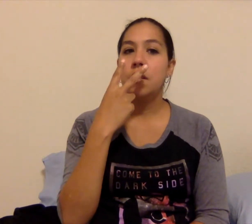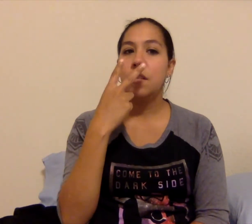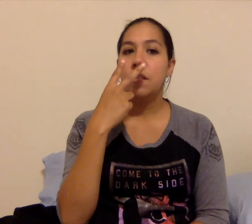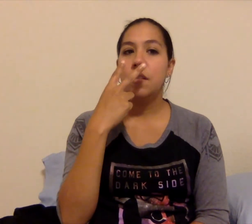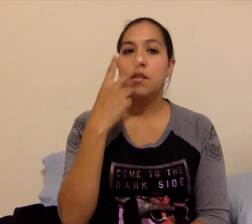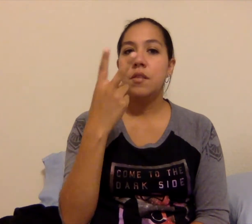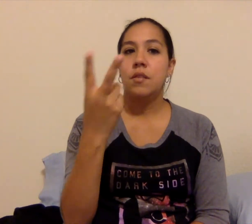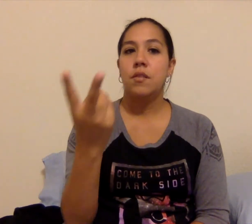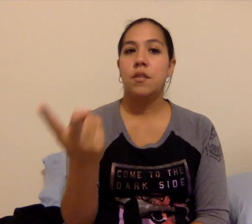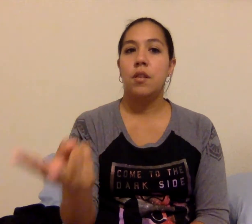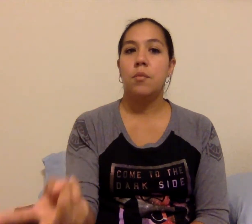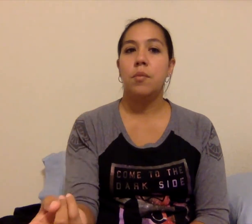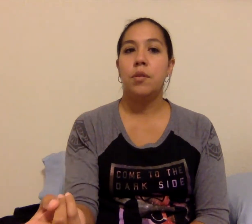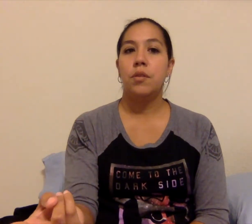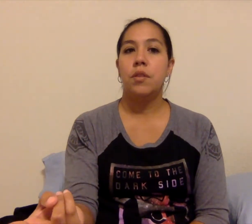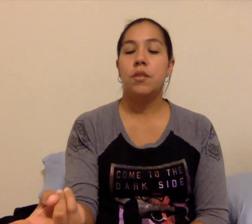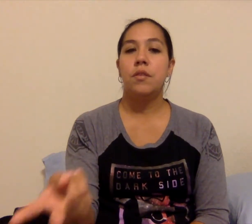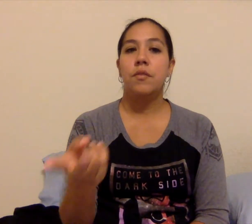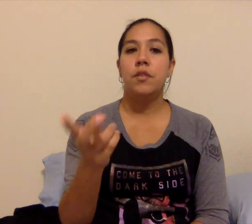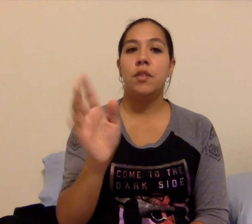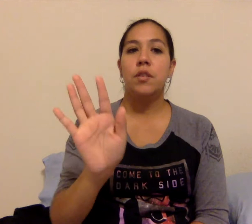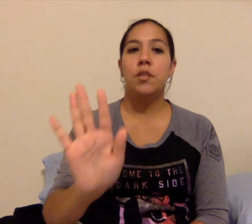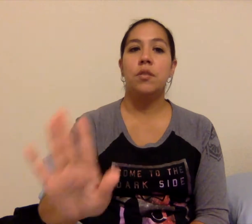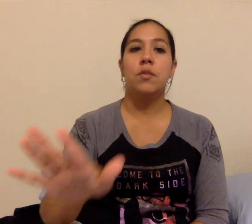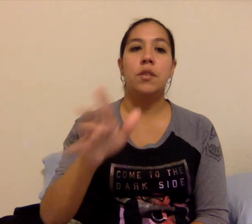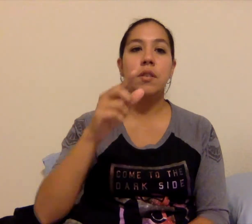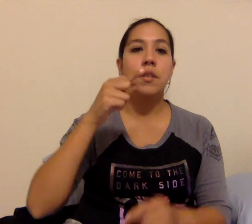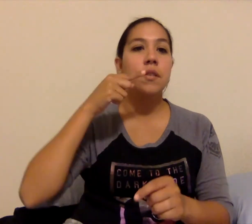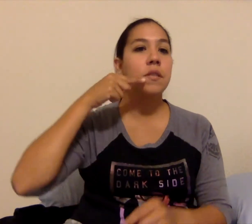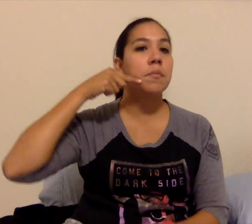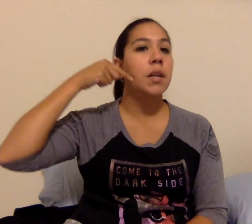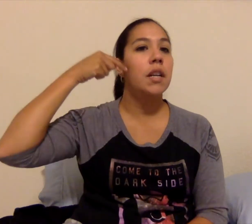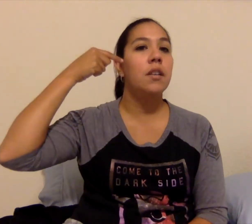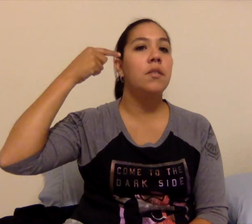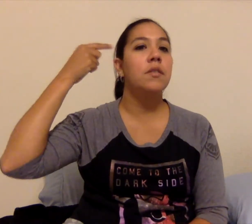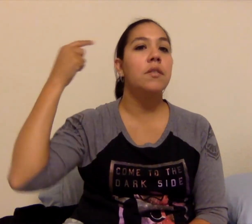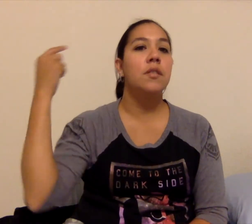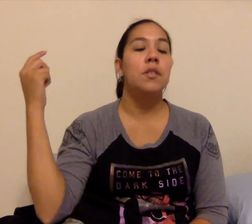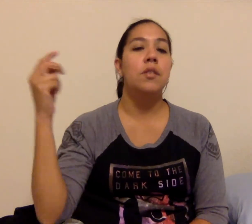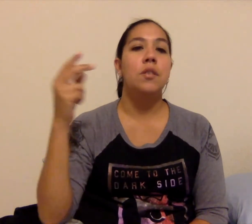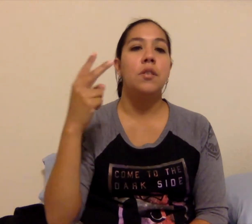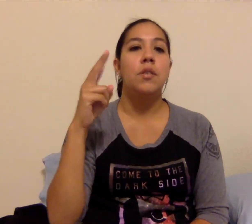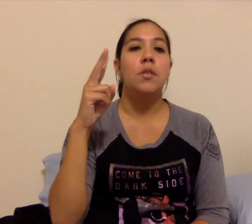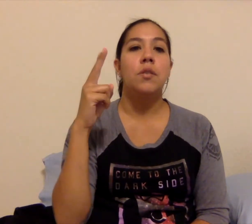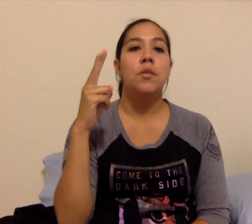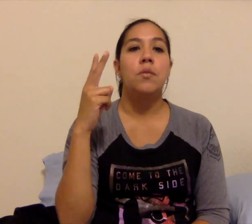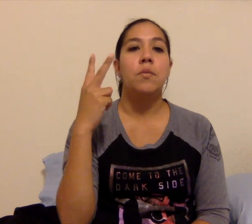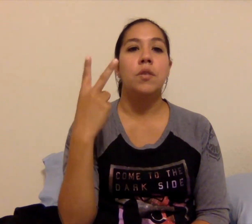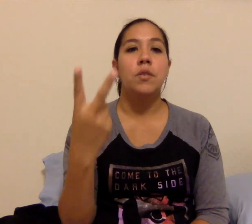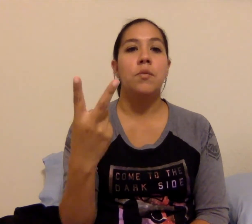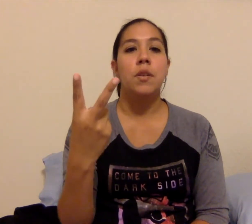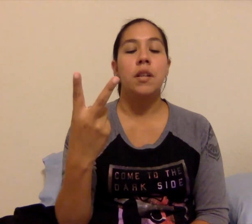saw both of your smiles were twice